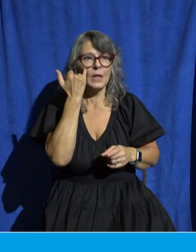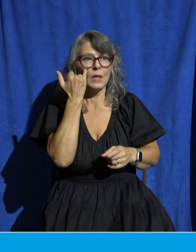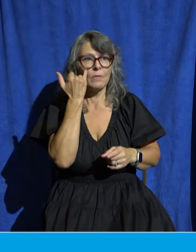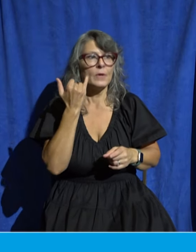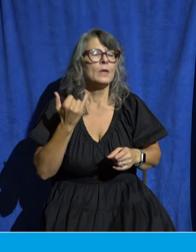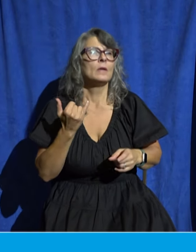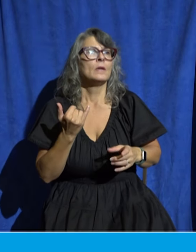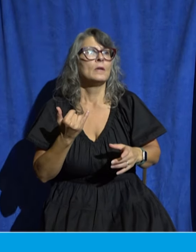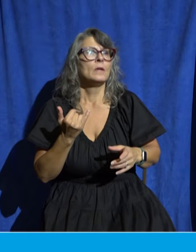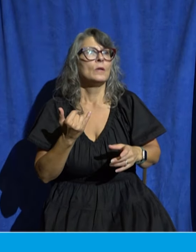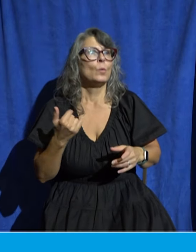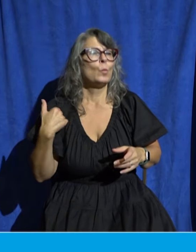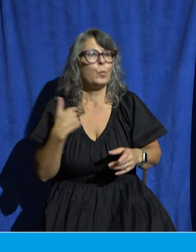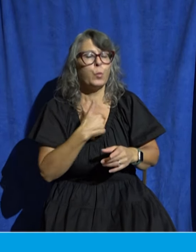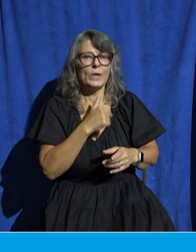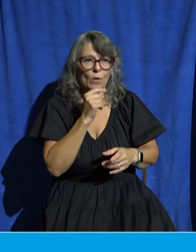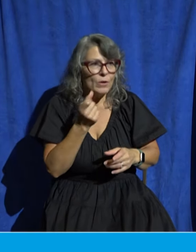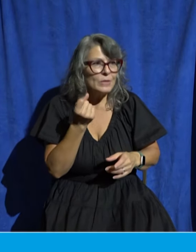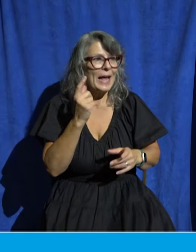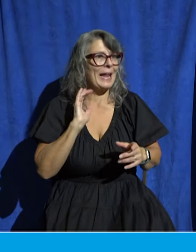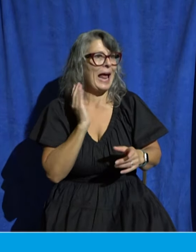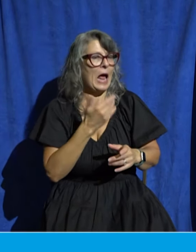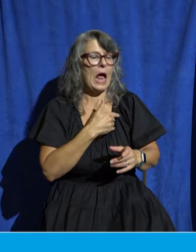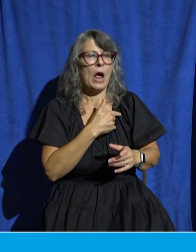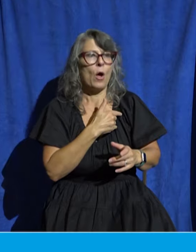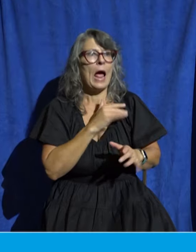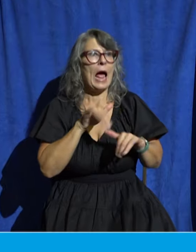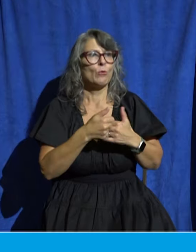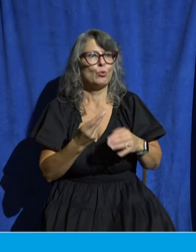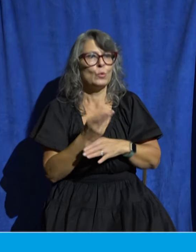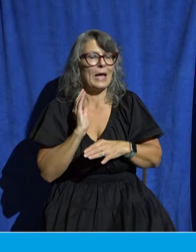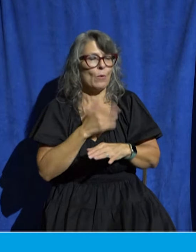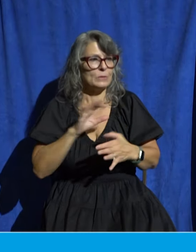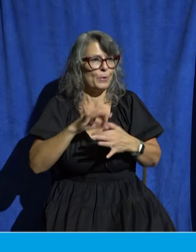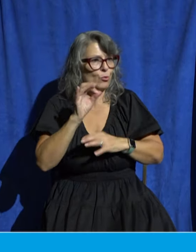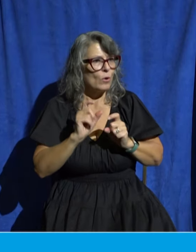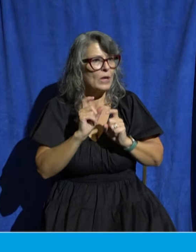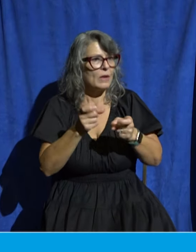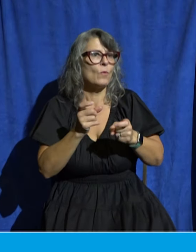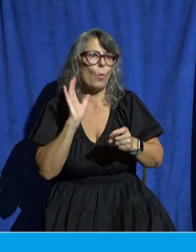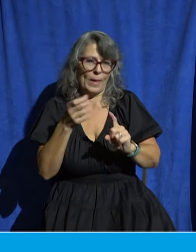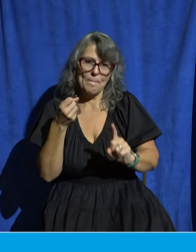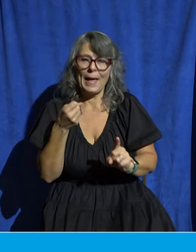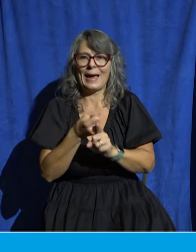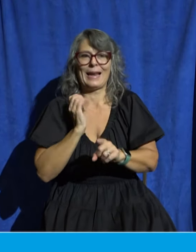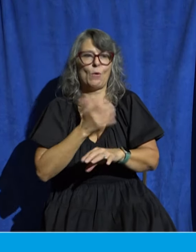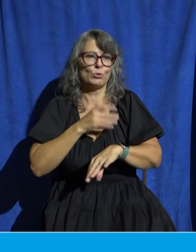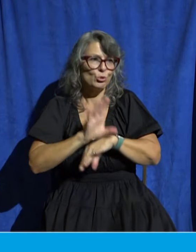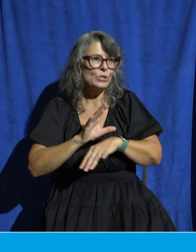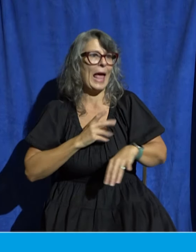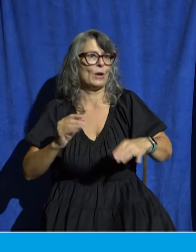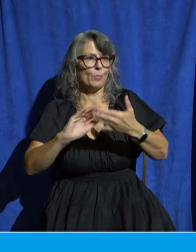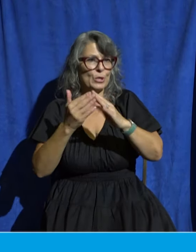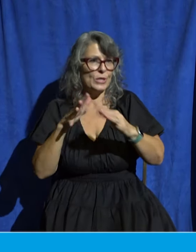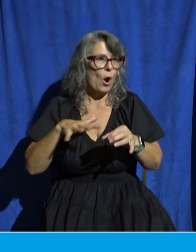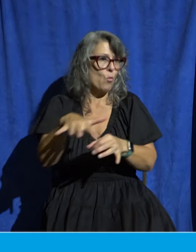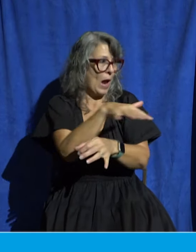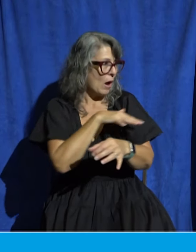impact our church and the community around us. So today, I have one